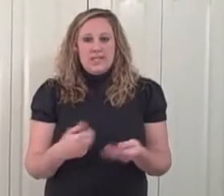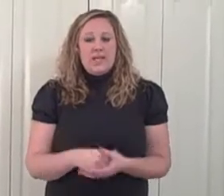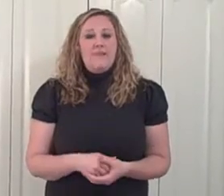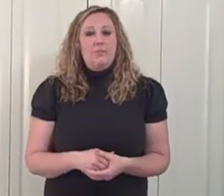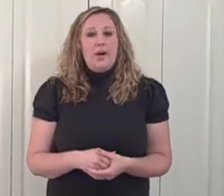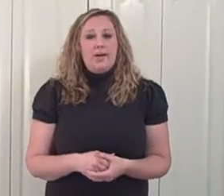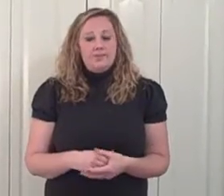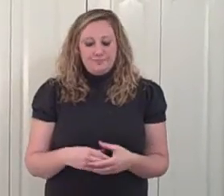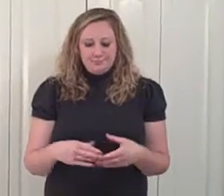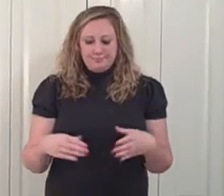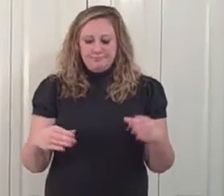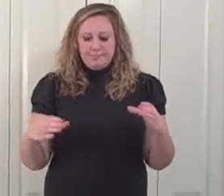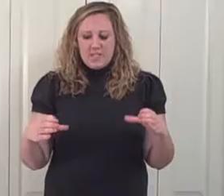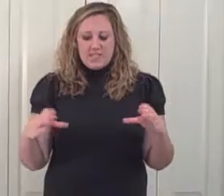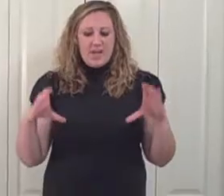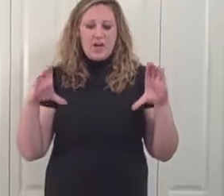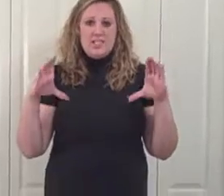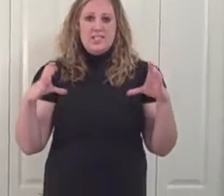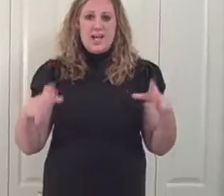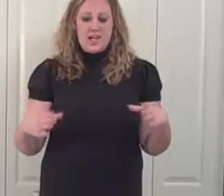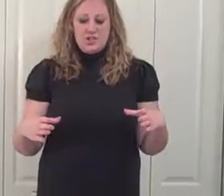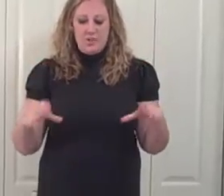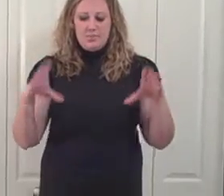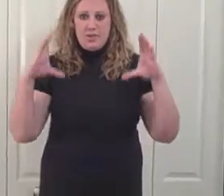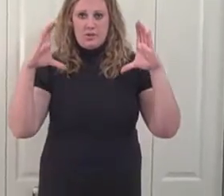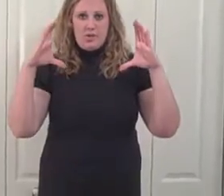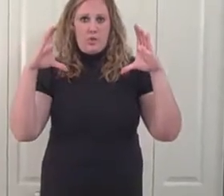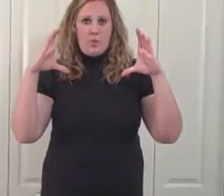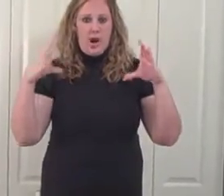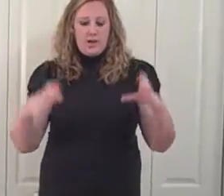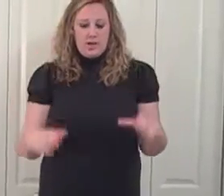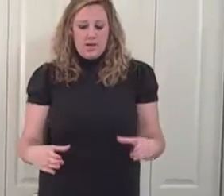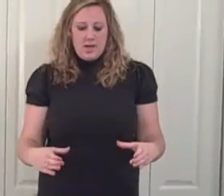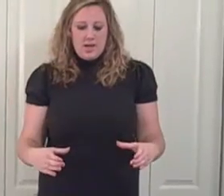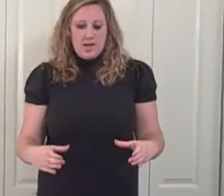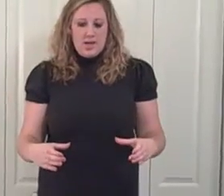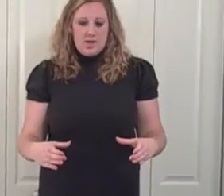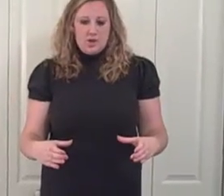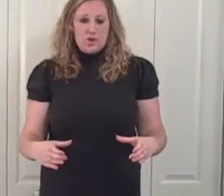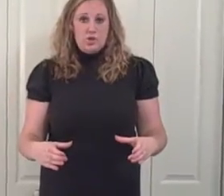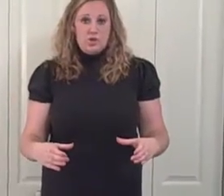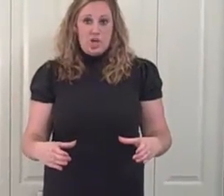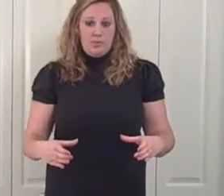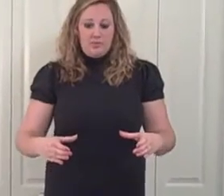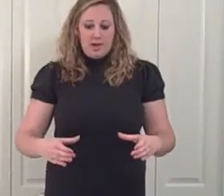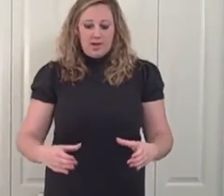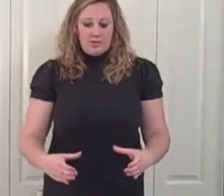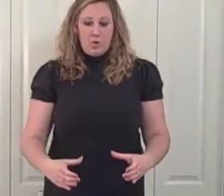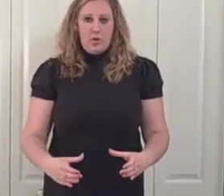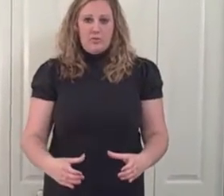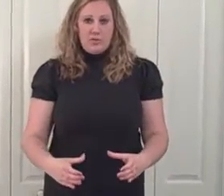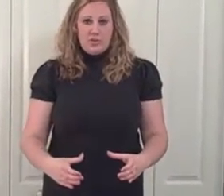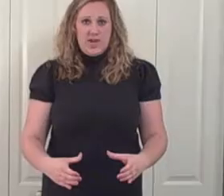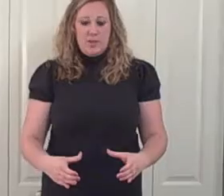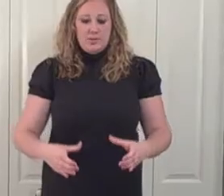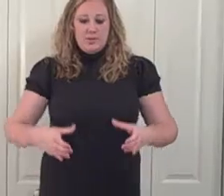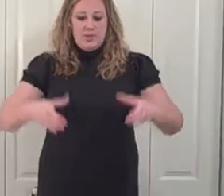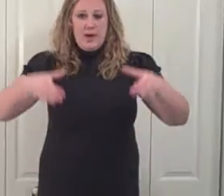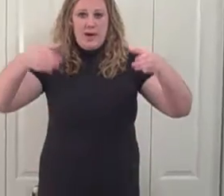Sign for bucket. Take our C handshapes that are a little bit wide and show the shape of a bucket going from the top to the